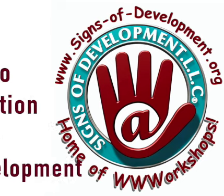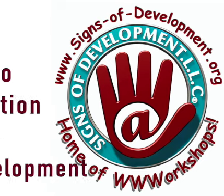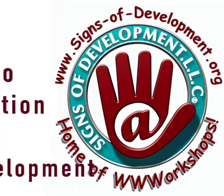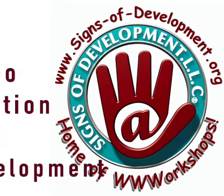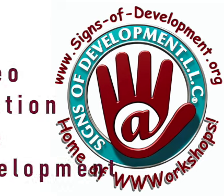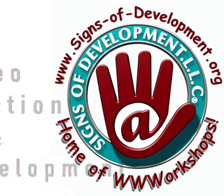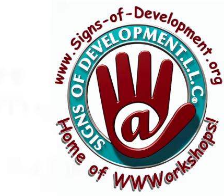Governor Greg Abbott. Thank you, Thank